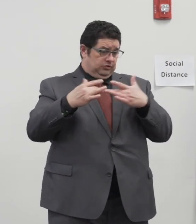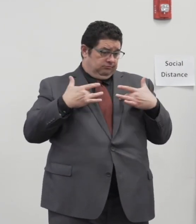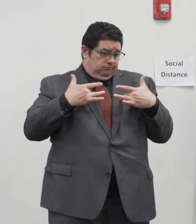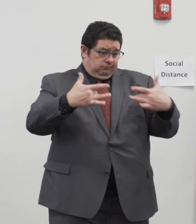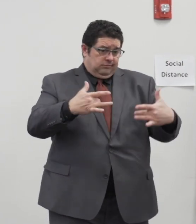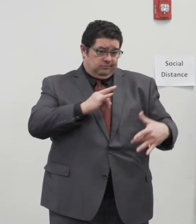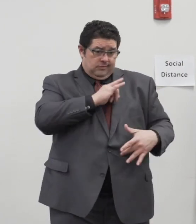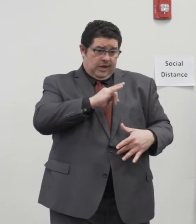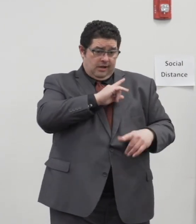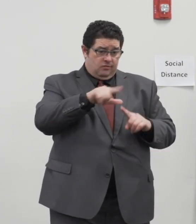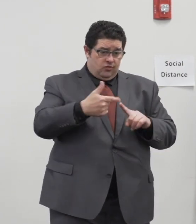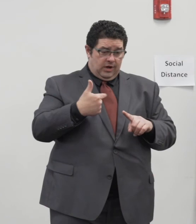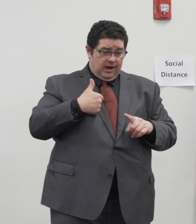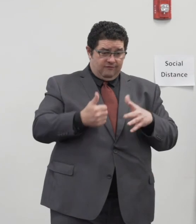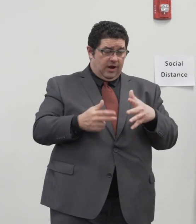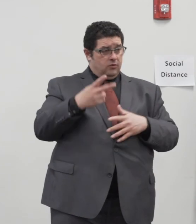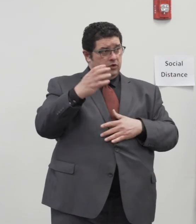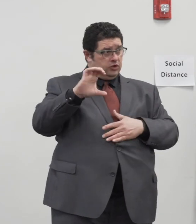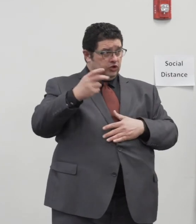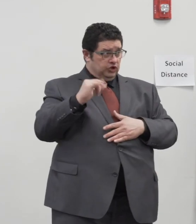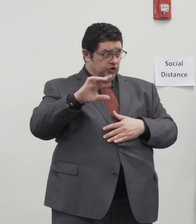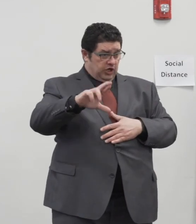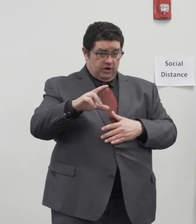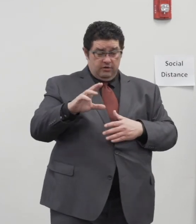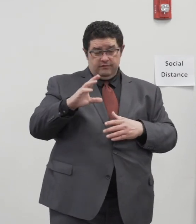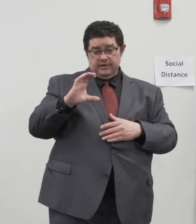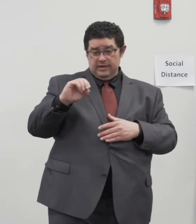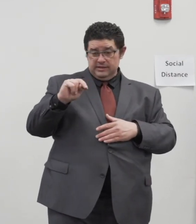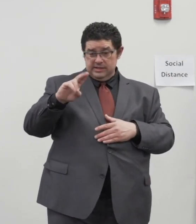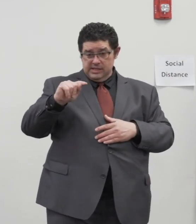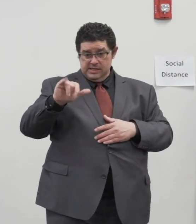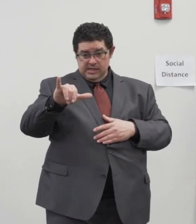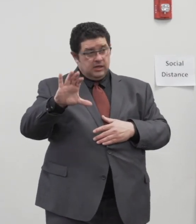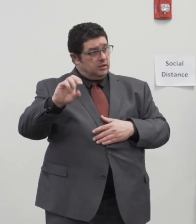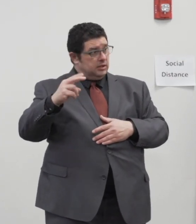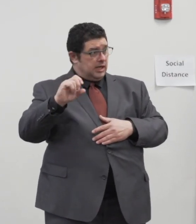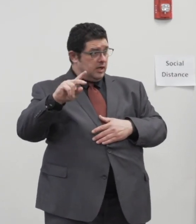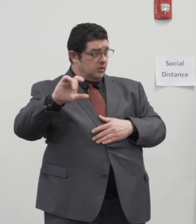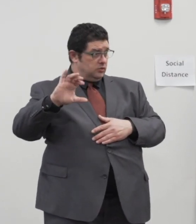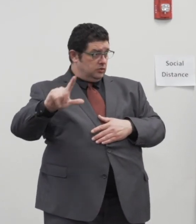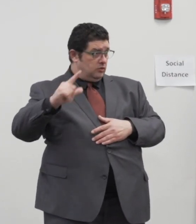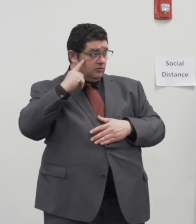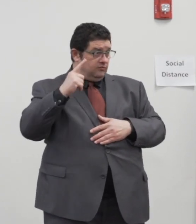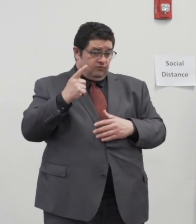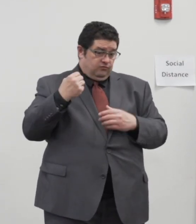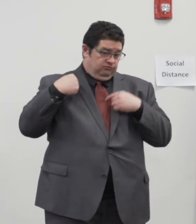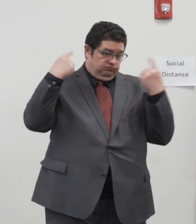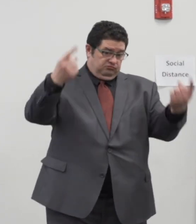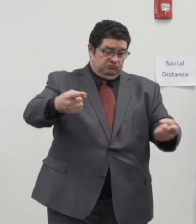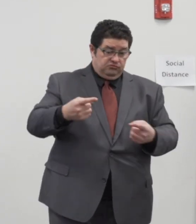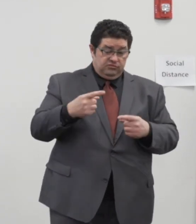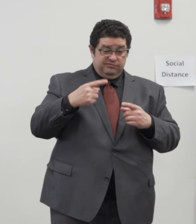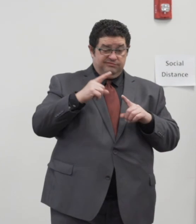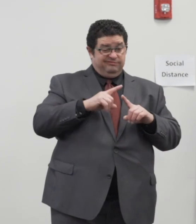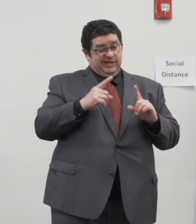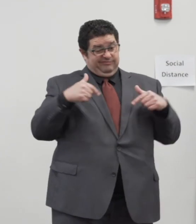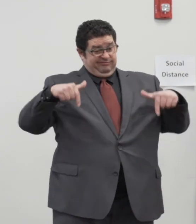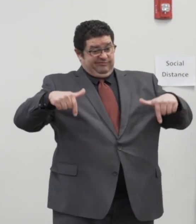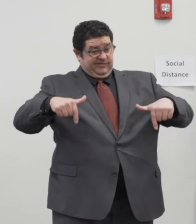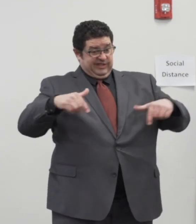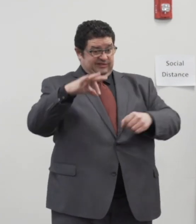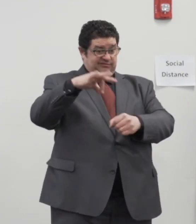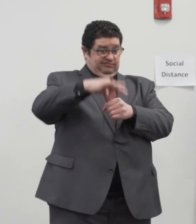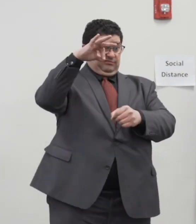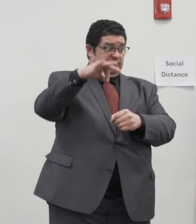the county council for years unfortunately this uh this is an election year and things become partisan in an